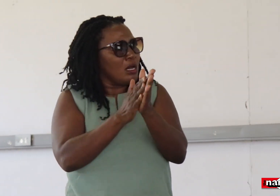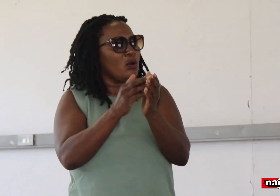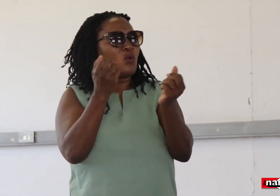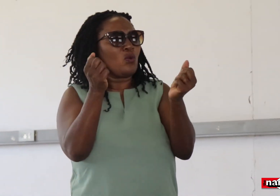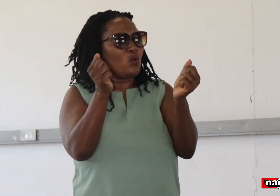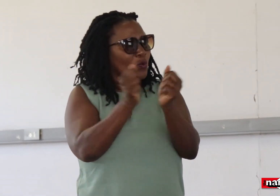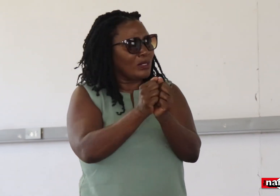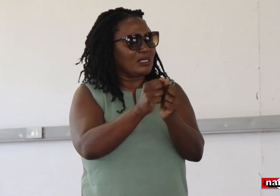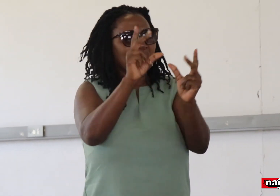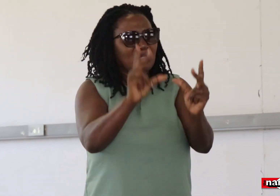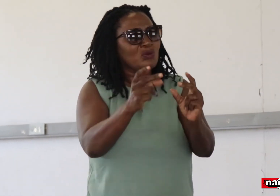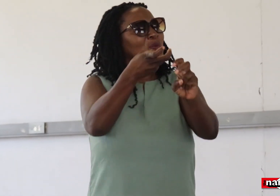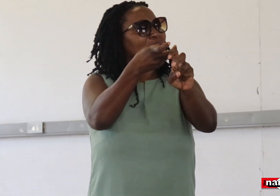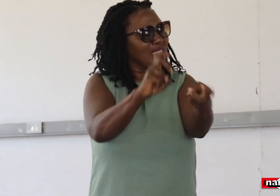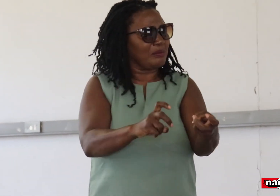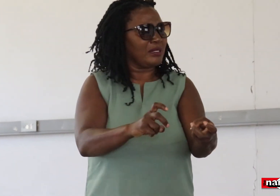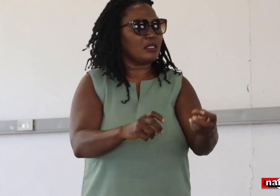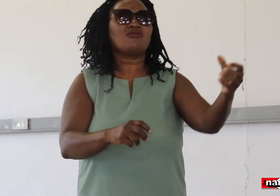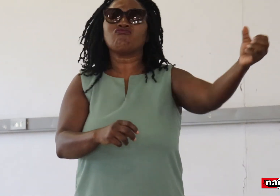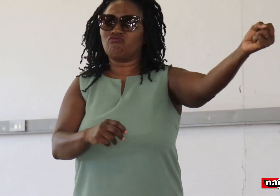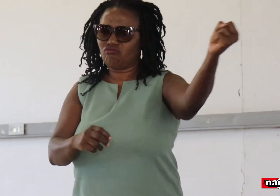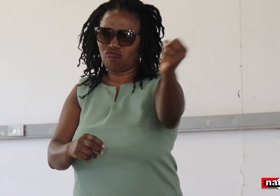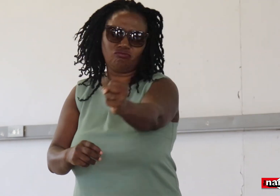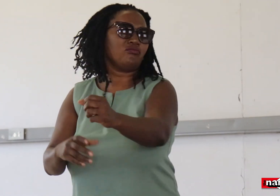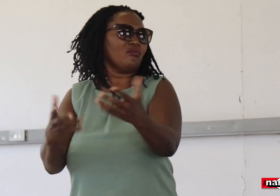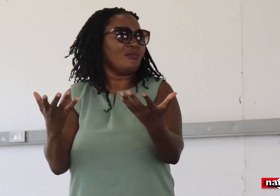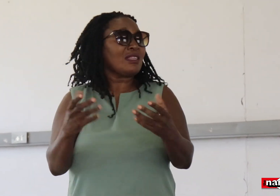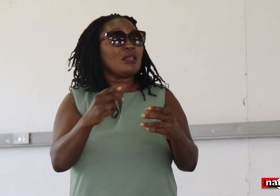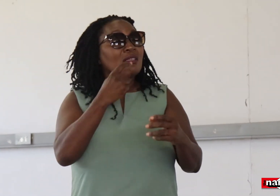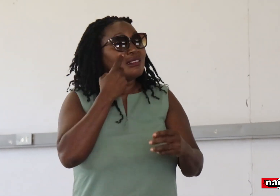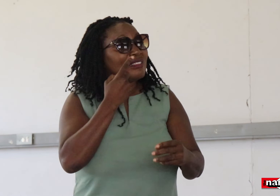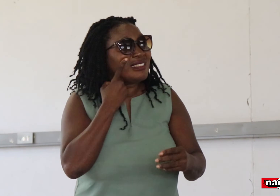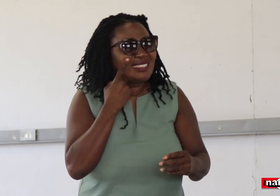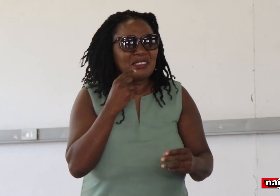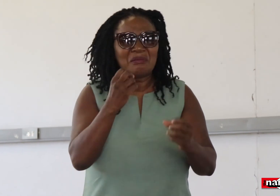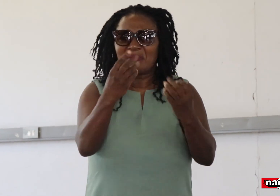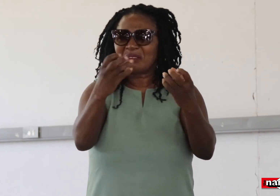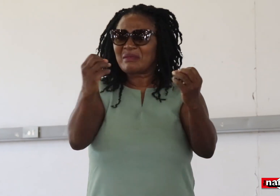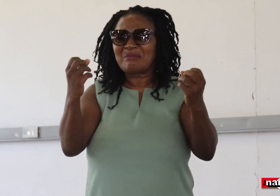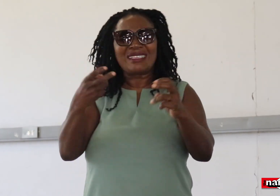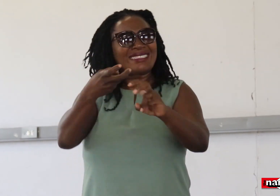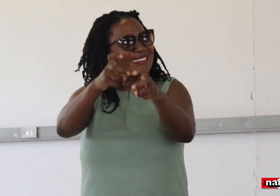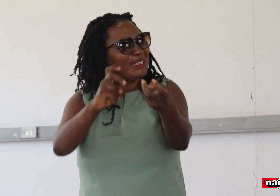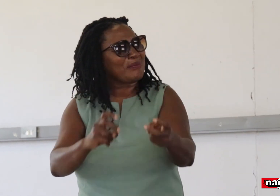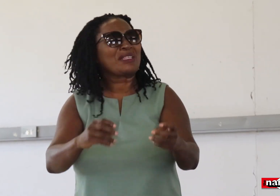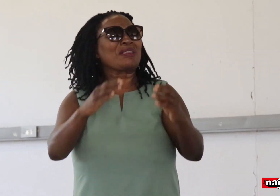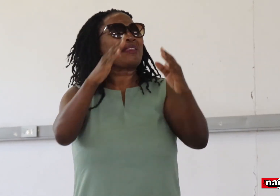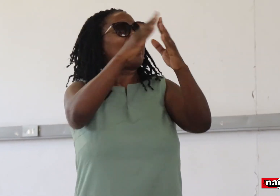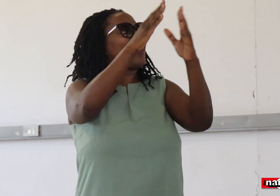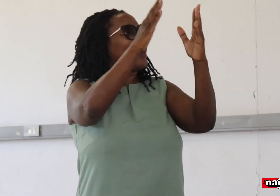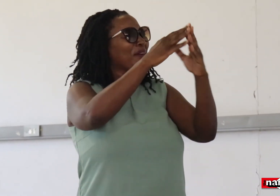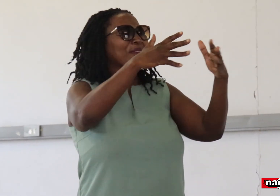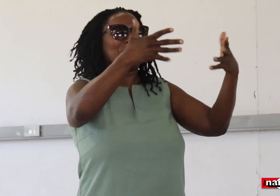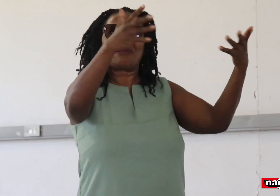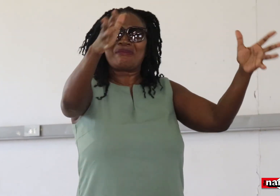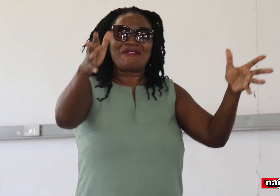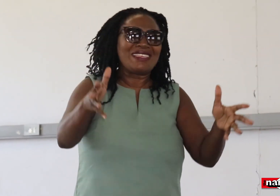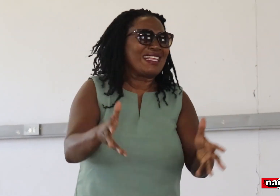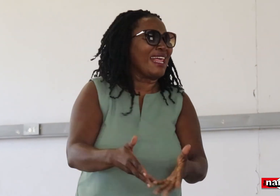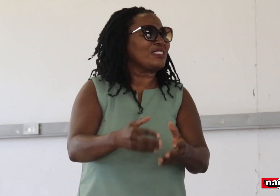she is the one who is causing that problem and she is not really having the interest she has had for disabled people.